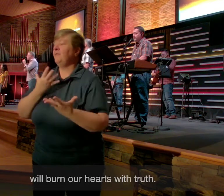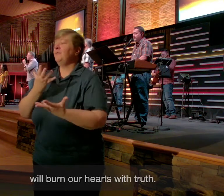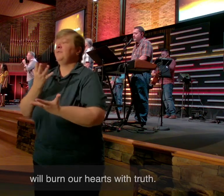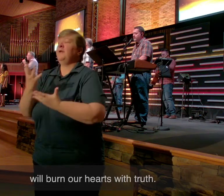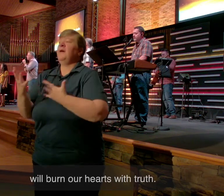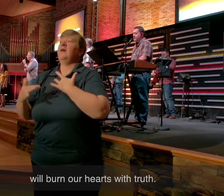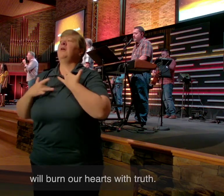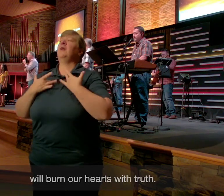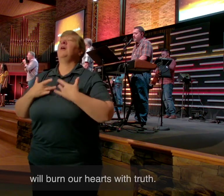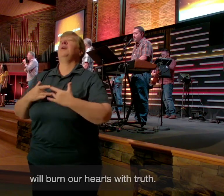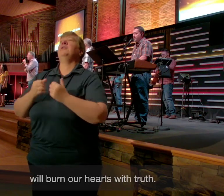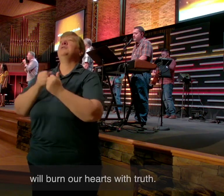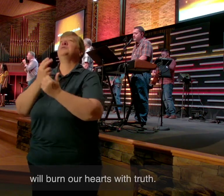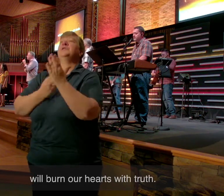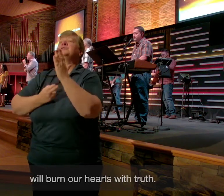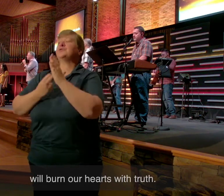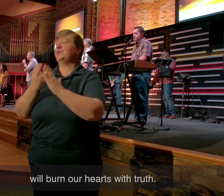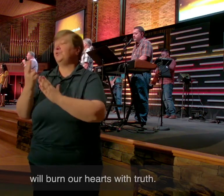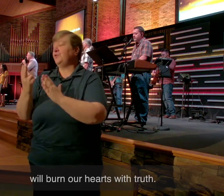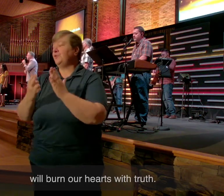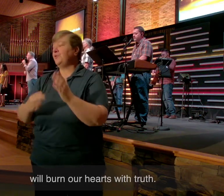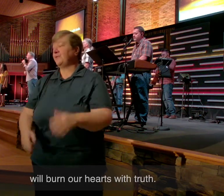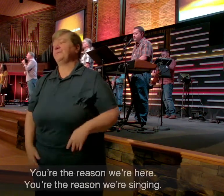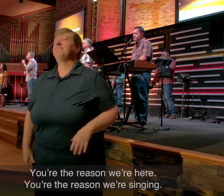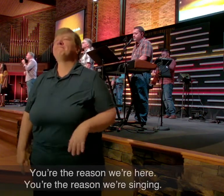burn our hearts with truth.